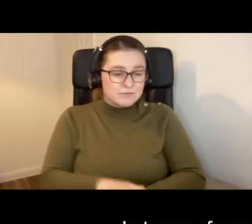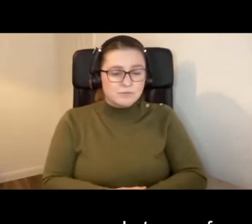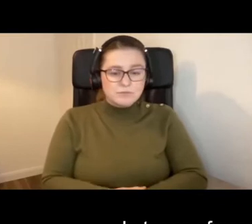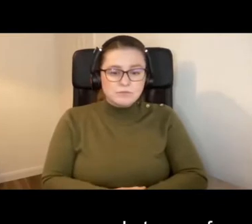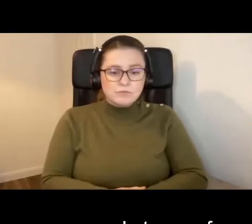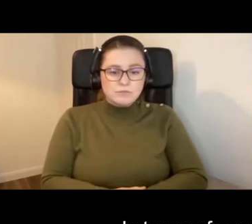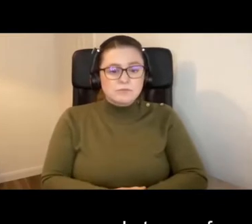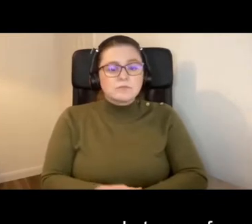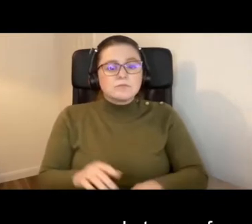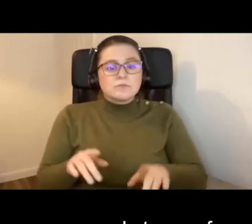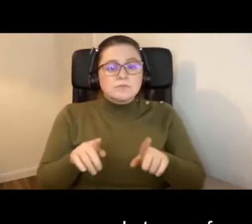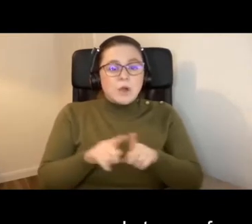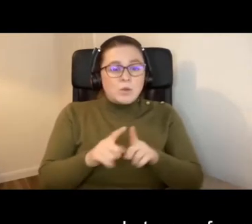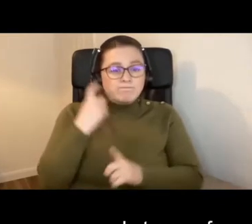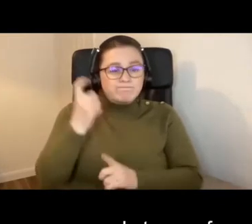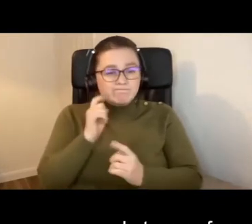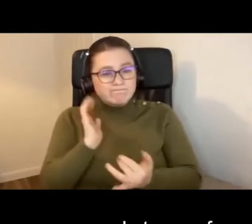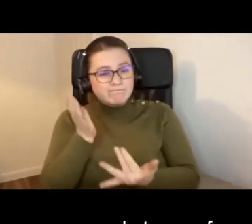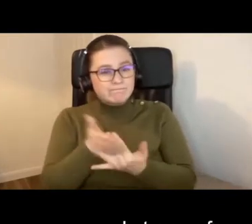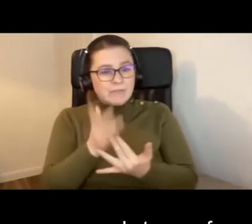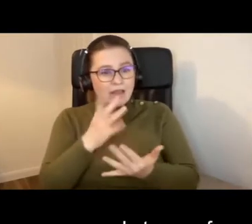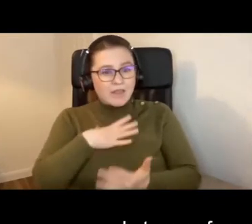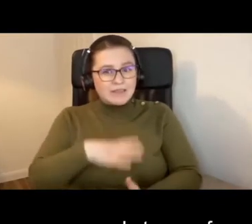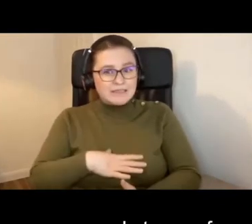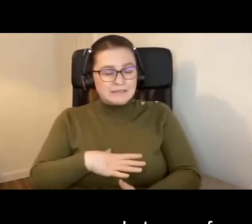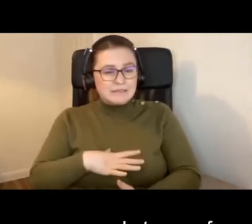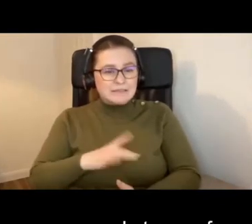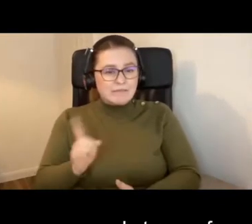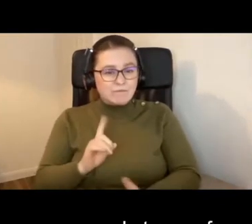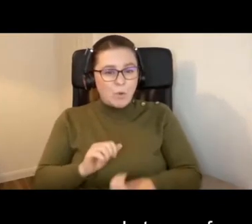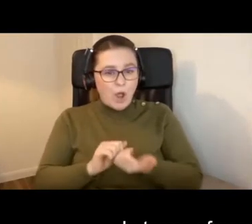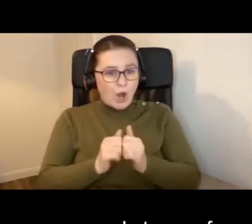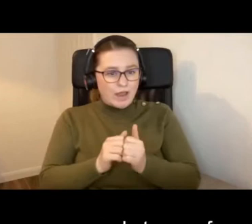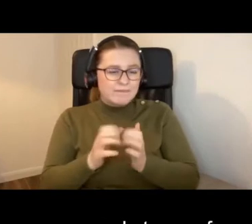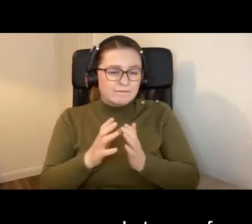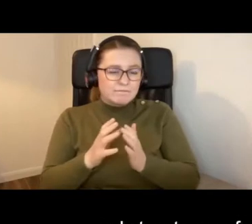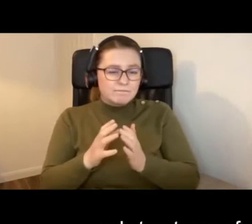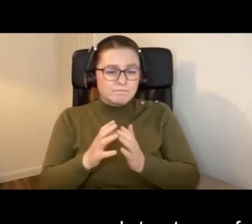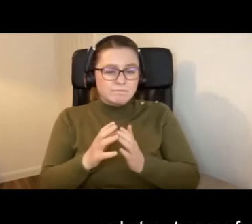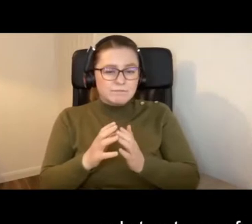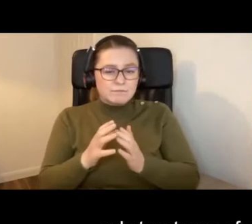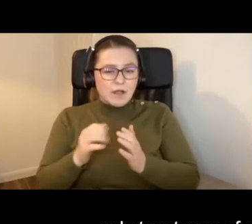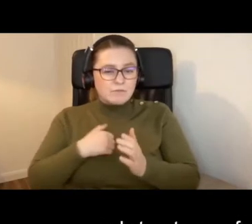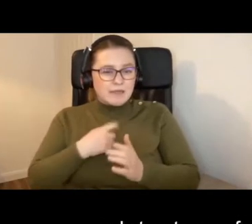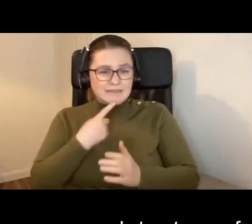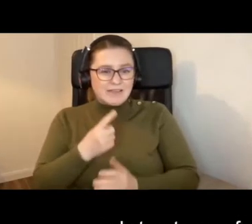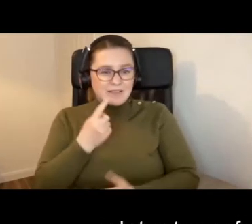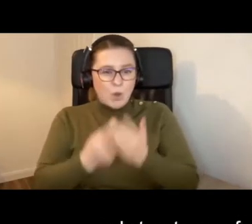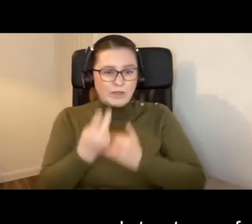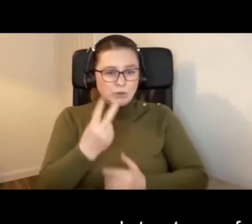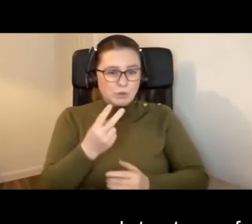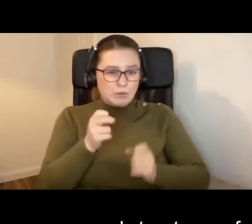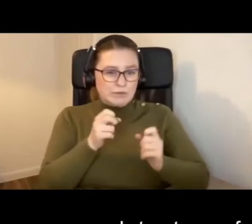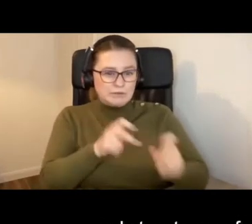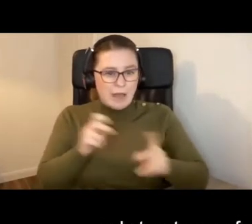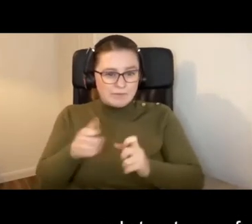And in terms of accessibility and the need for a colleague of mine once said there's only two types of people in the country